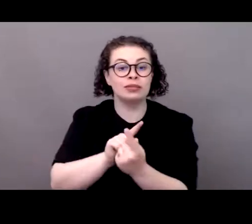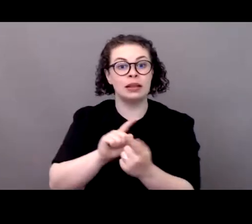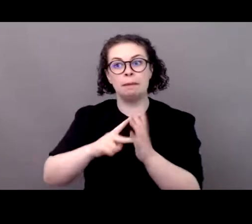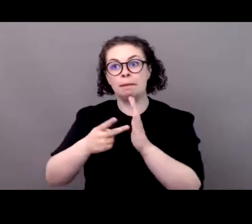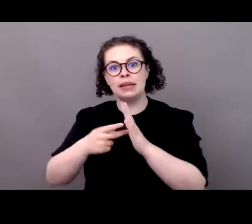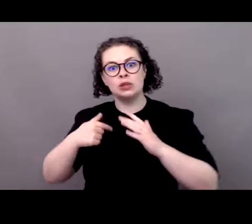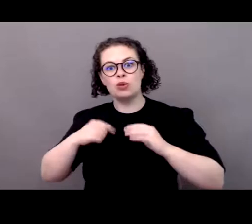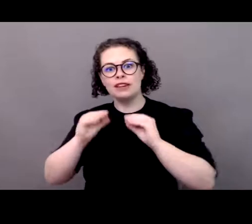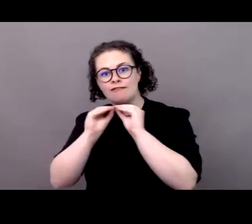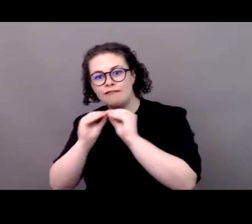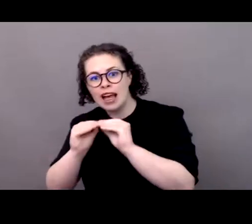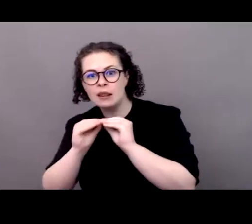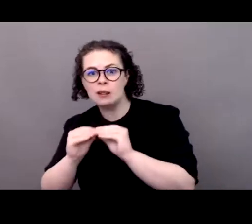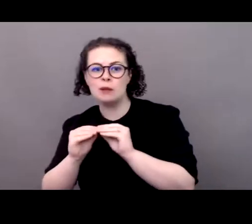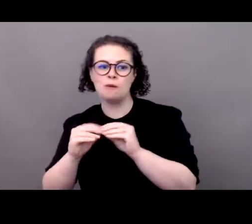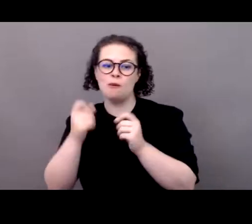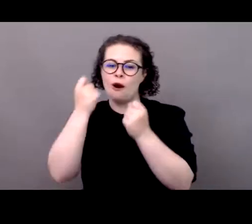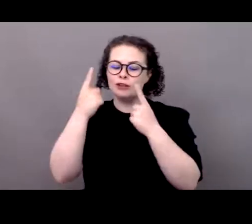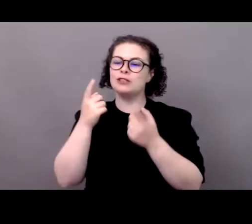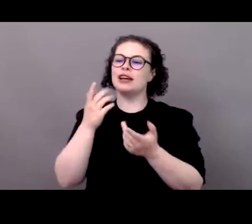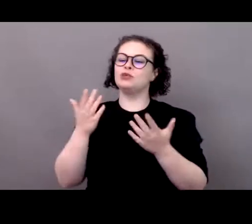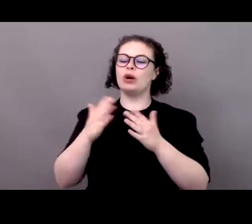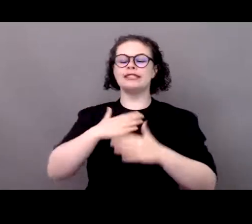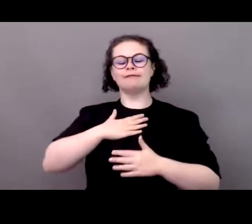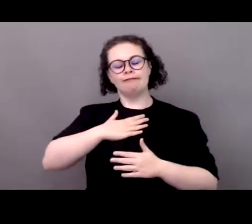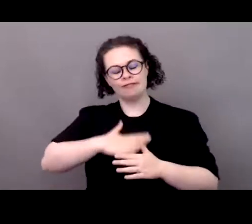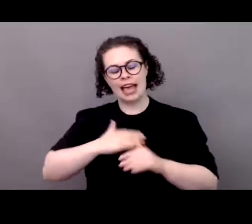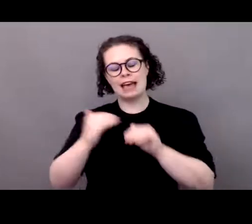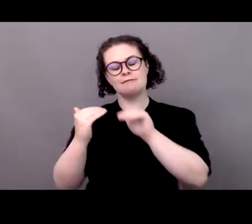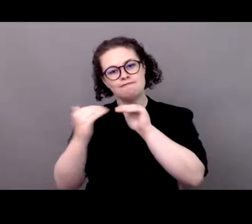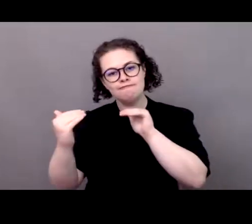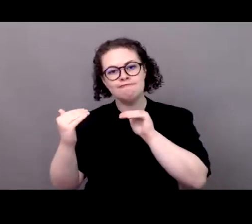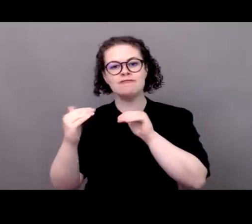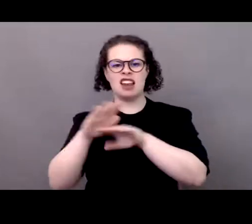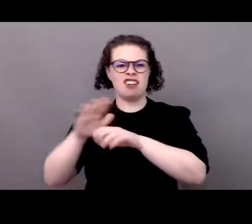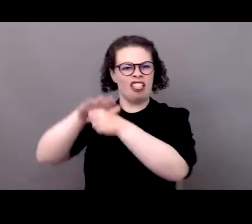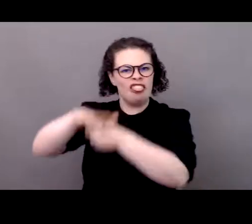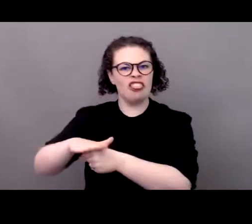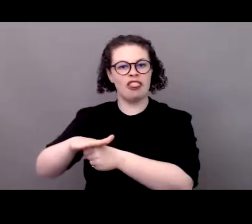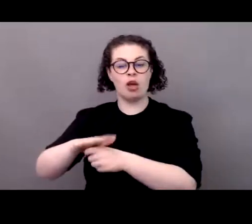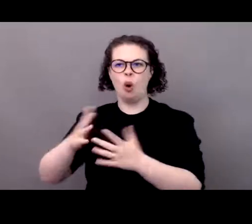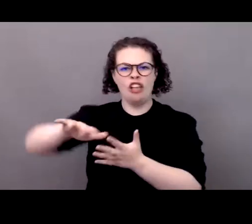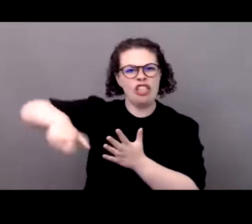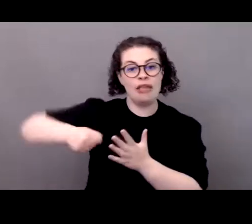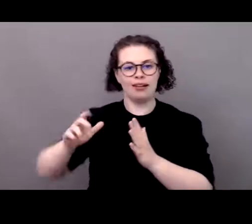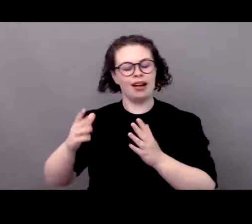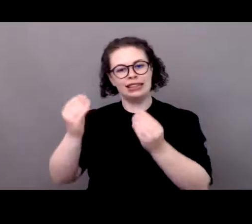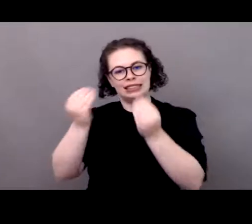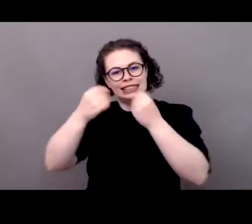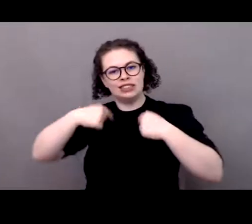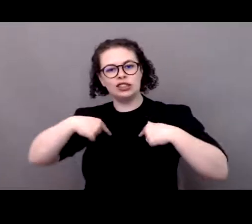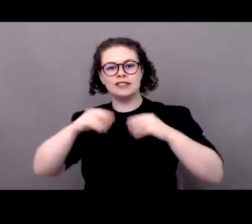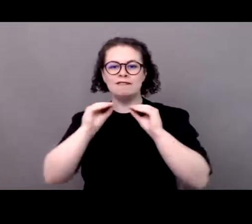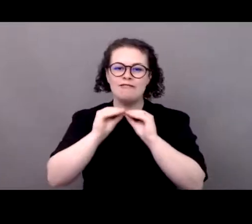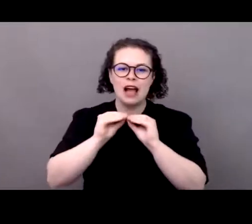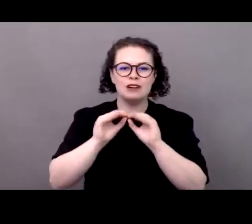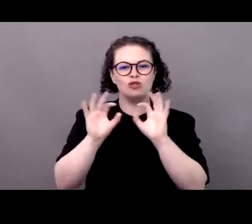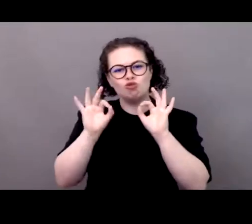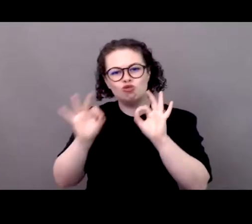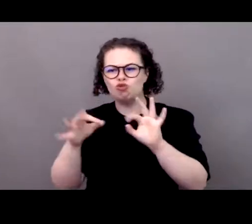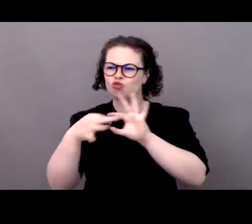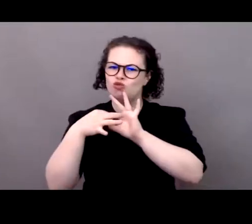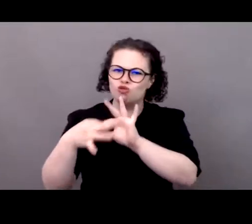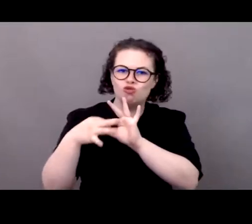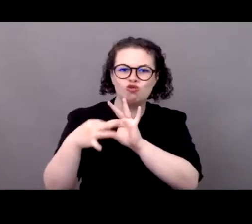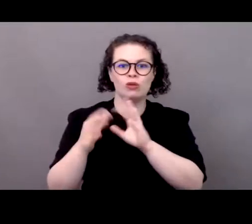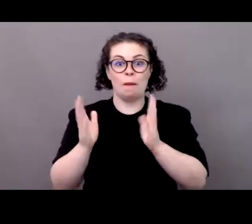fairness cooperation and civic engagement you know fostering societal cohesion so i strongly believe in that and we think that we need